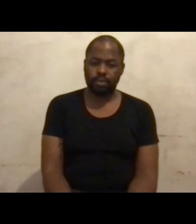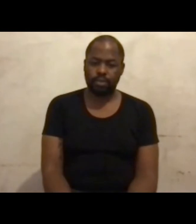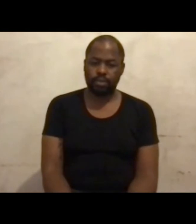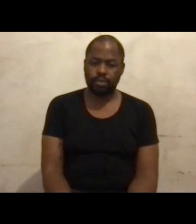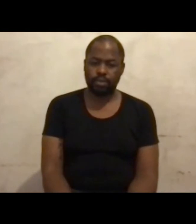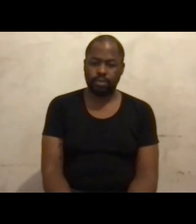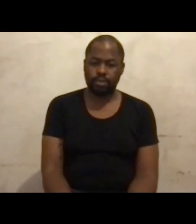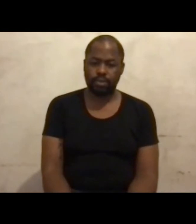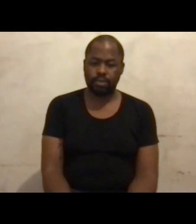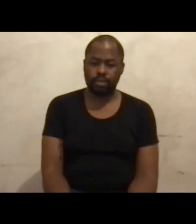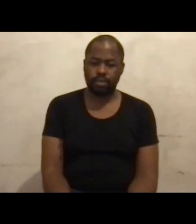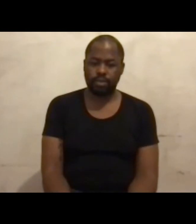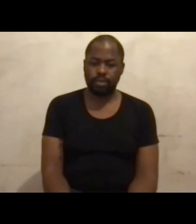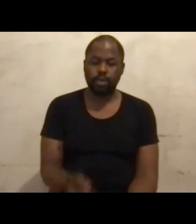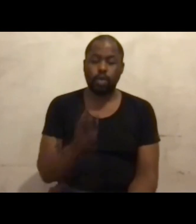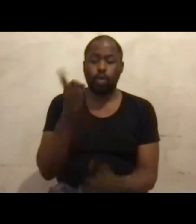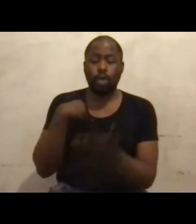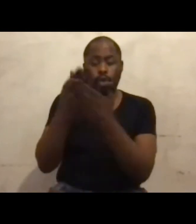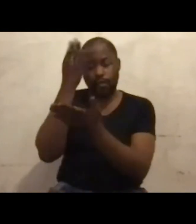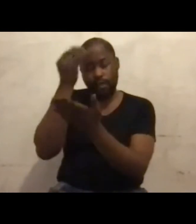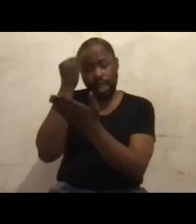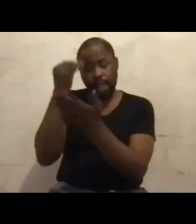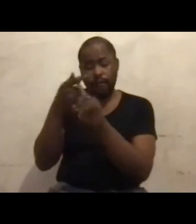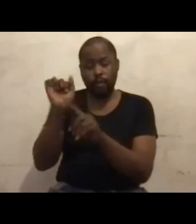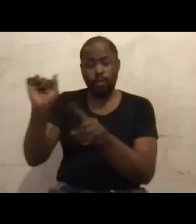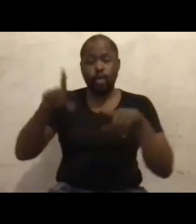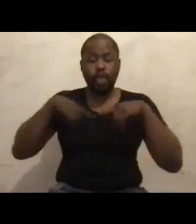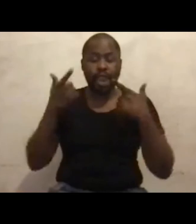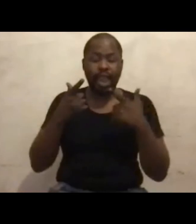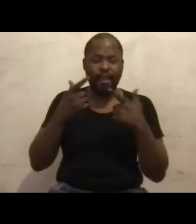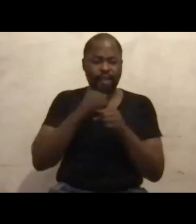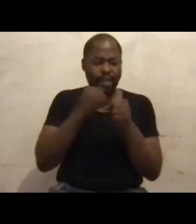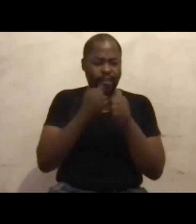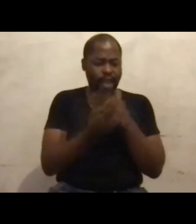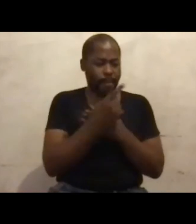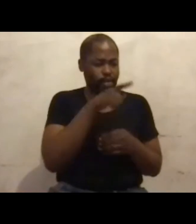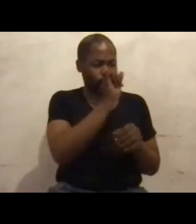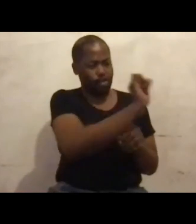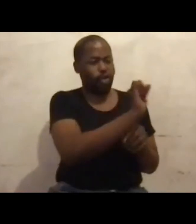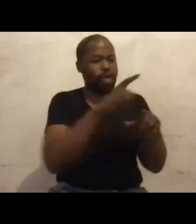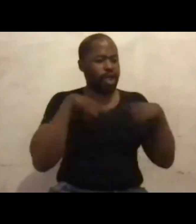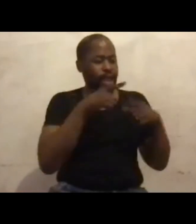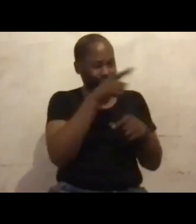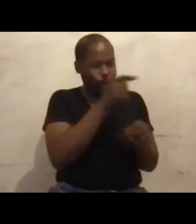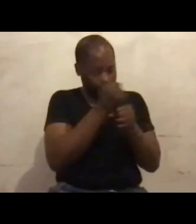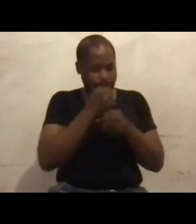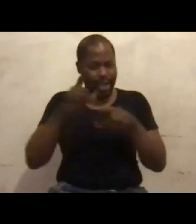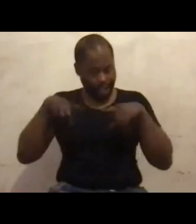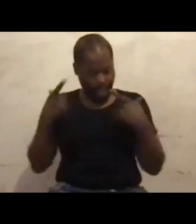is life doesn't happen to Musa Zulu. Musa Zulu makes life happen to him.